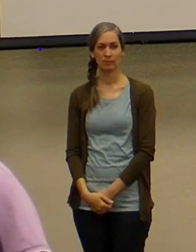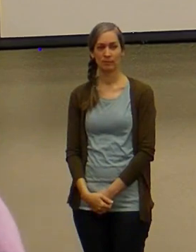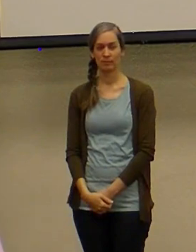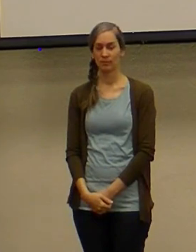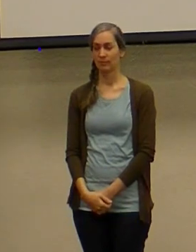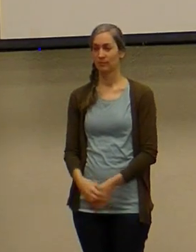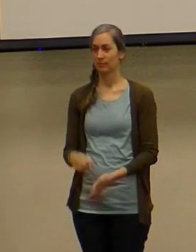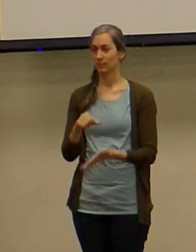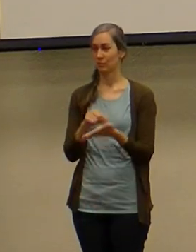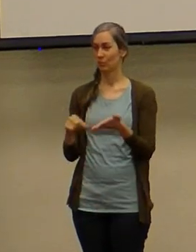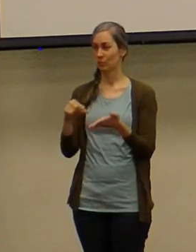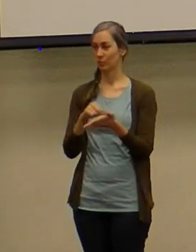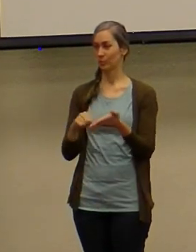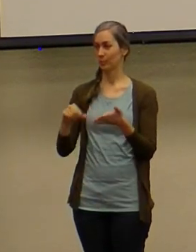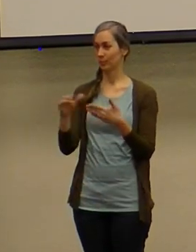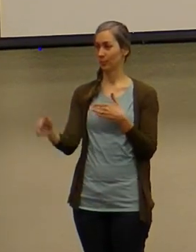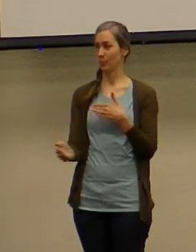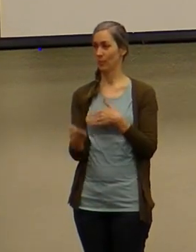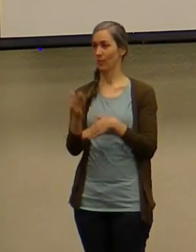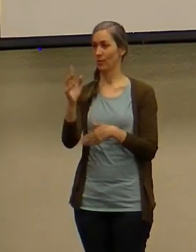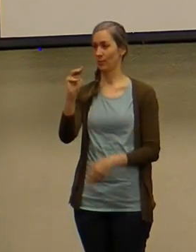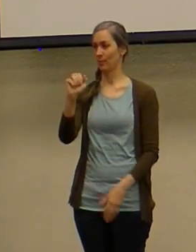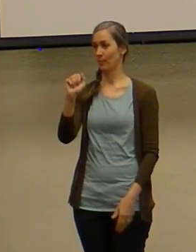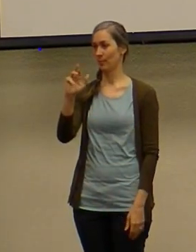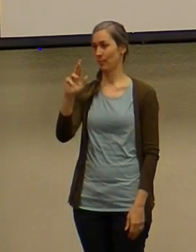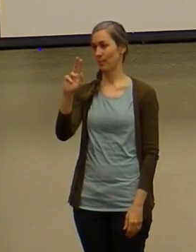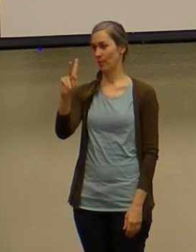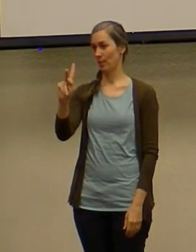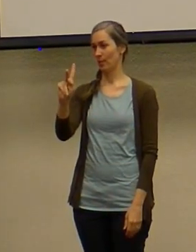the scripture reading this morning will be from mark chapter 12